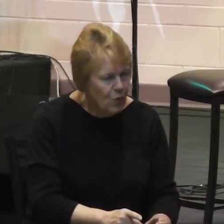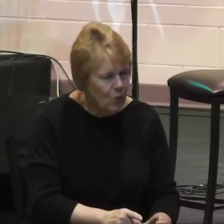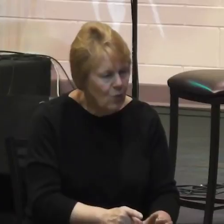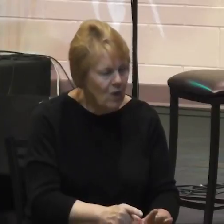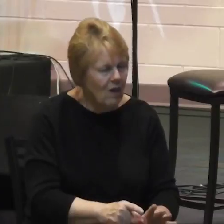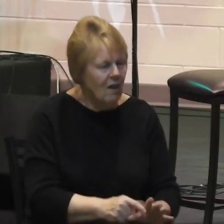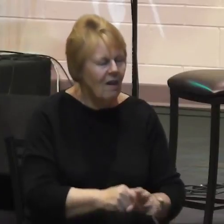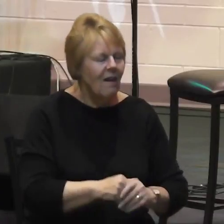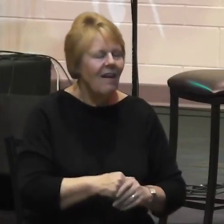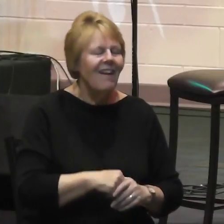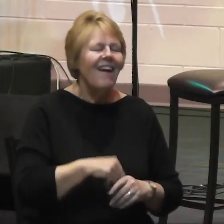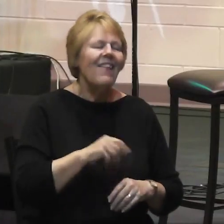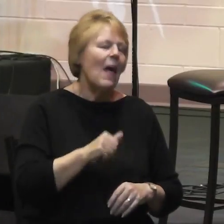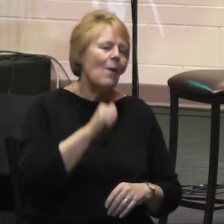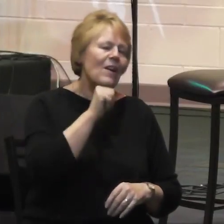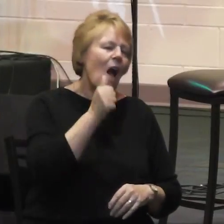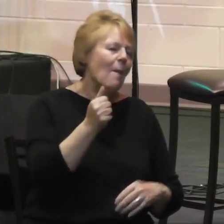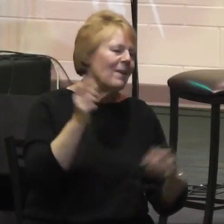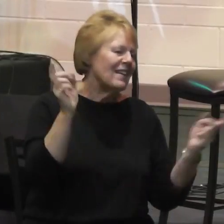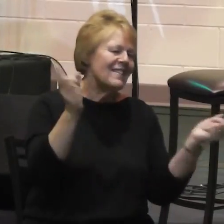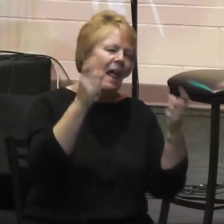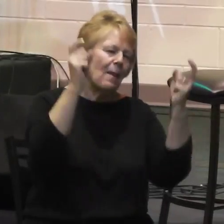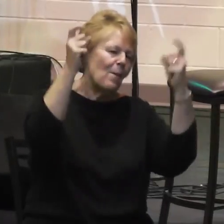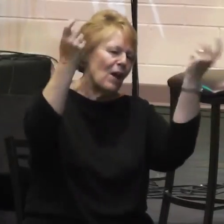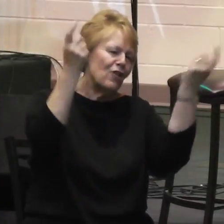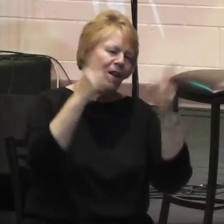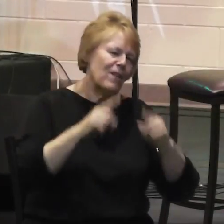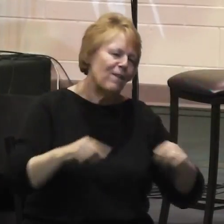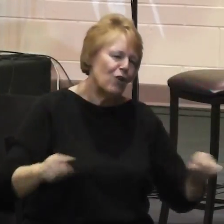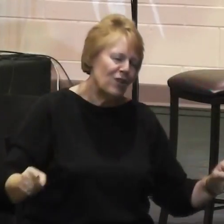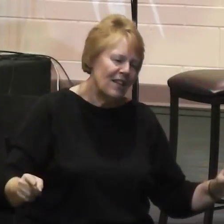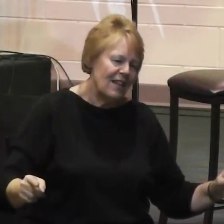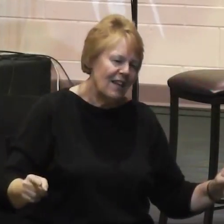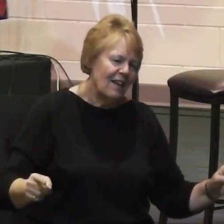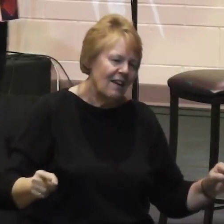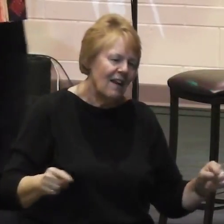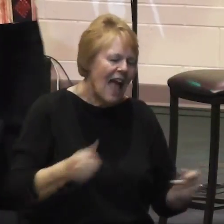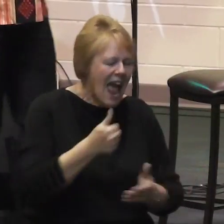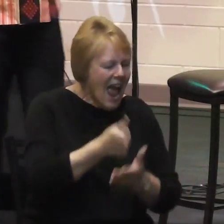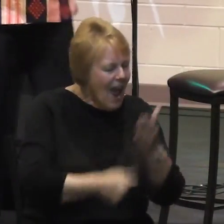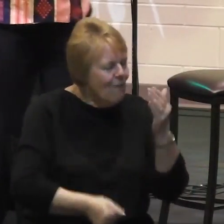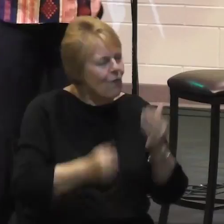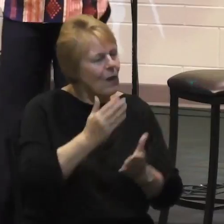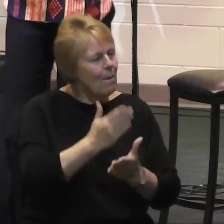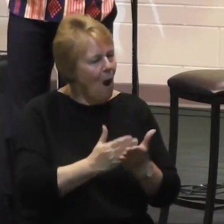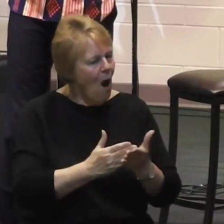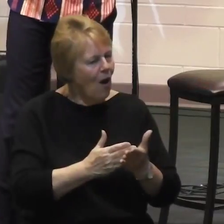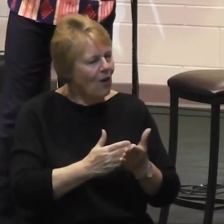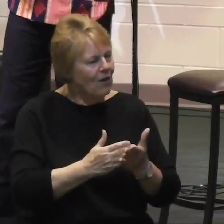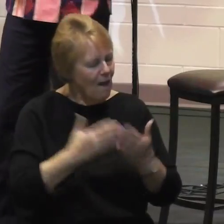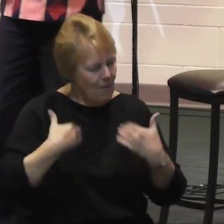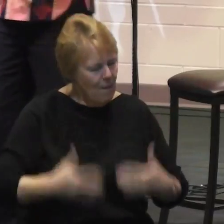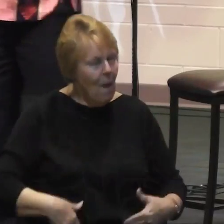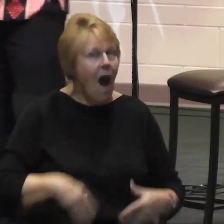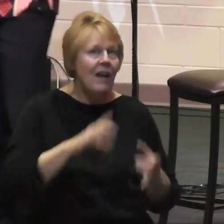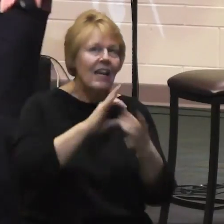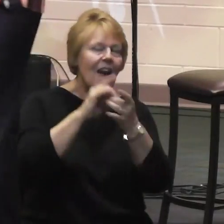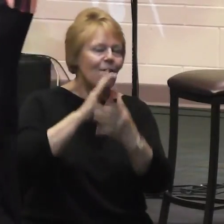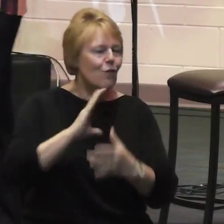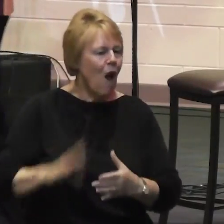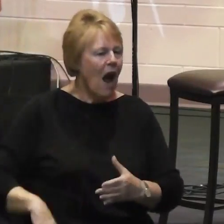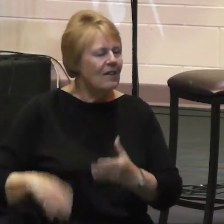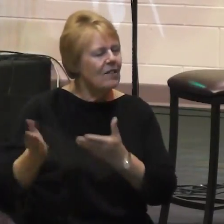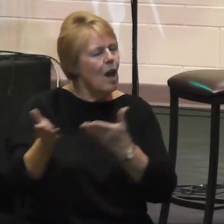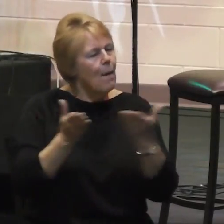not be a celebration of diversity. Every part of the body of Christ brings something to the